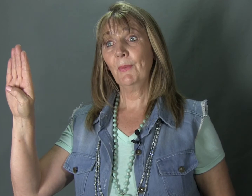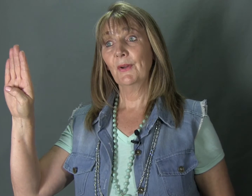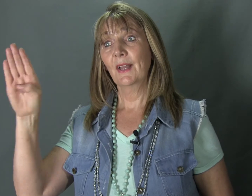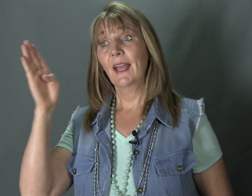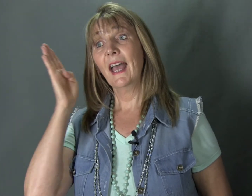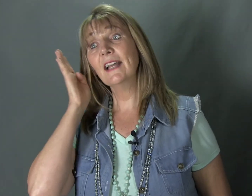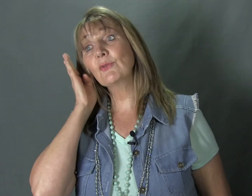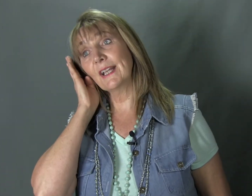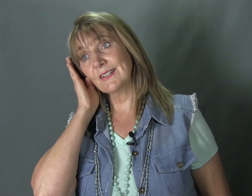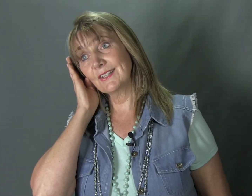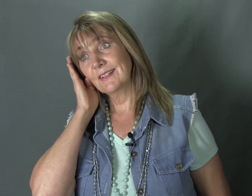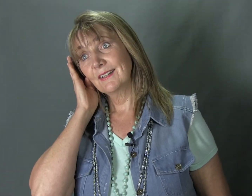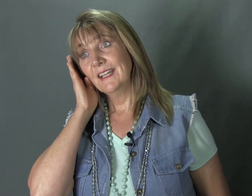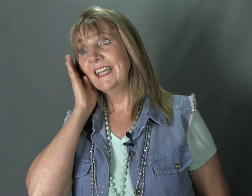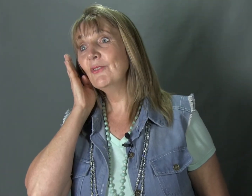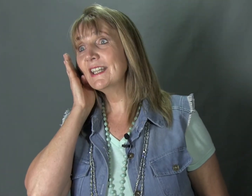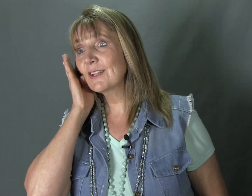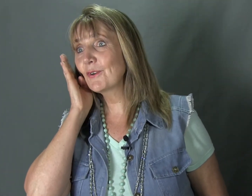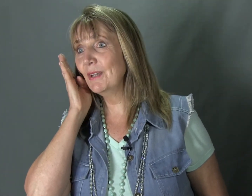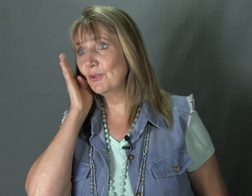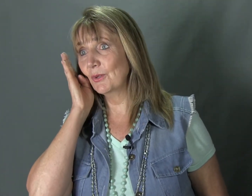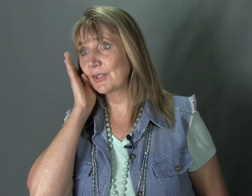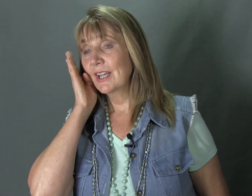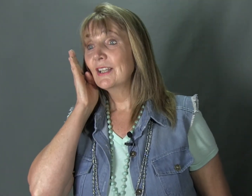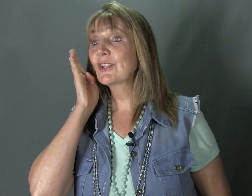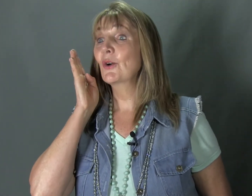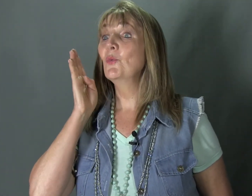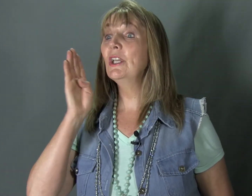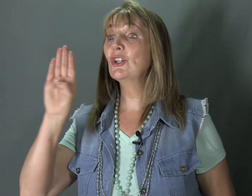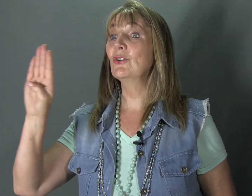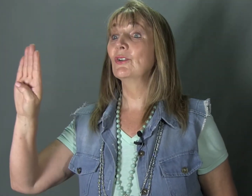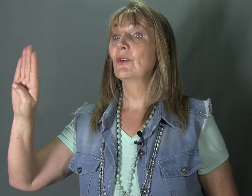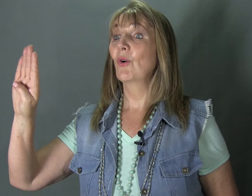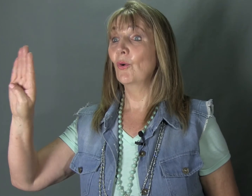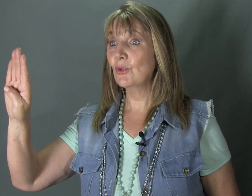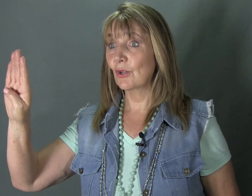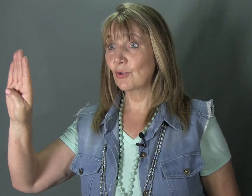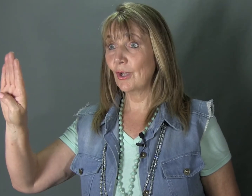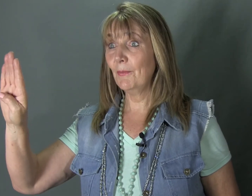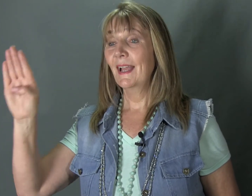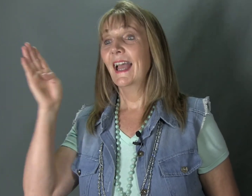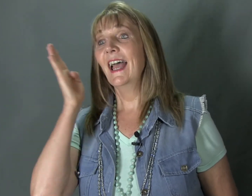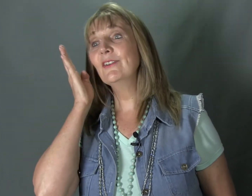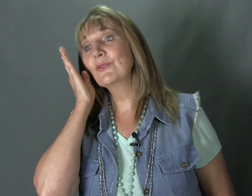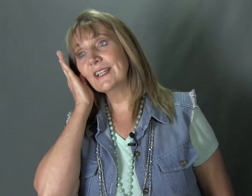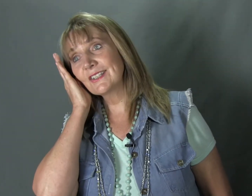and rest. He rested from his works so we should also stop and rest